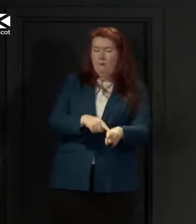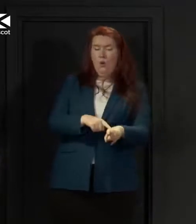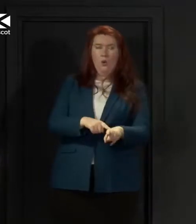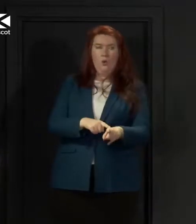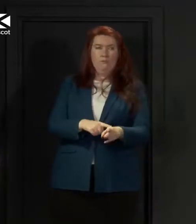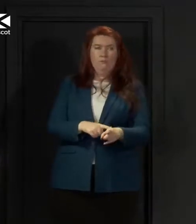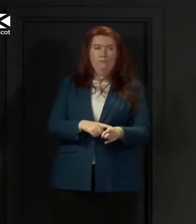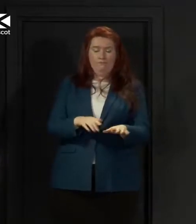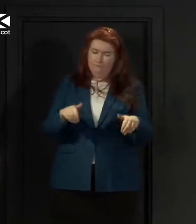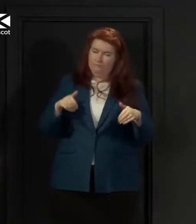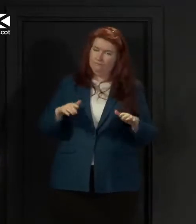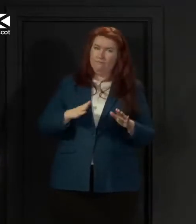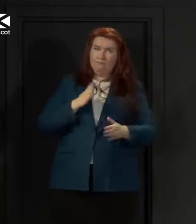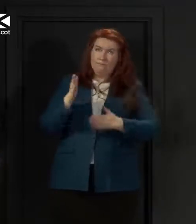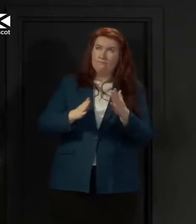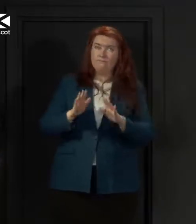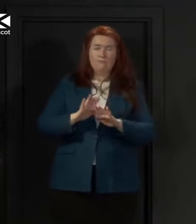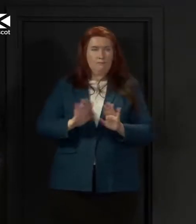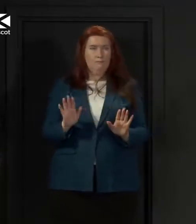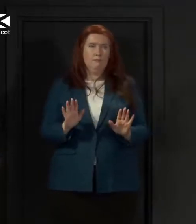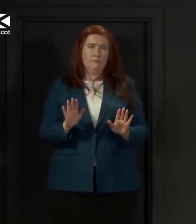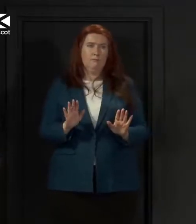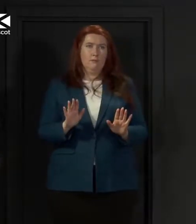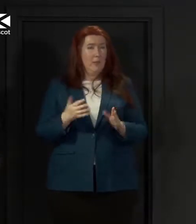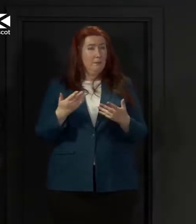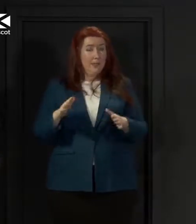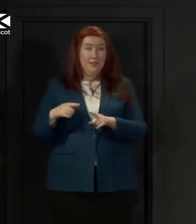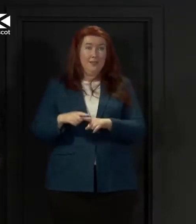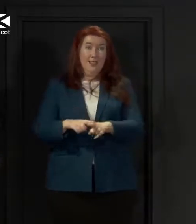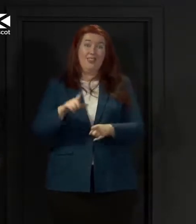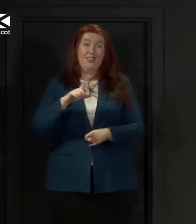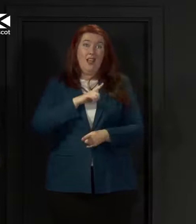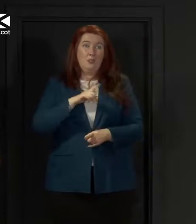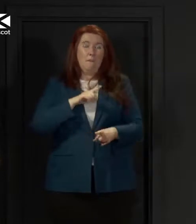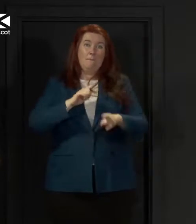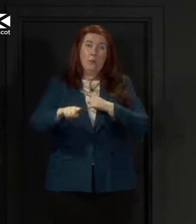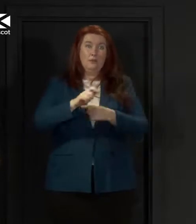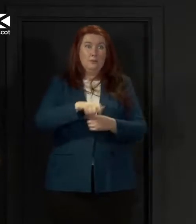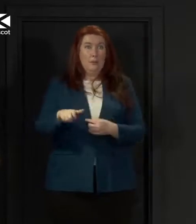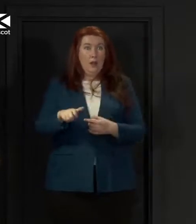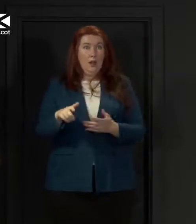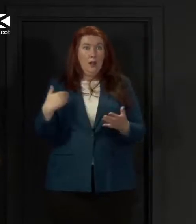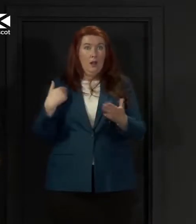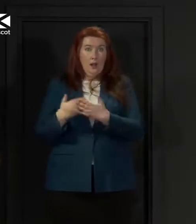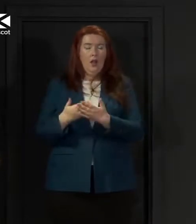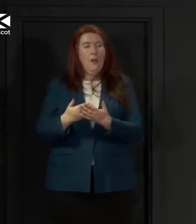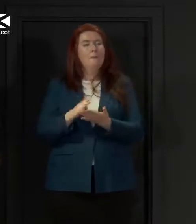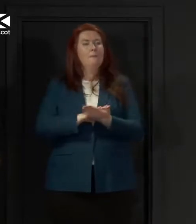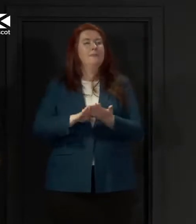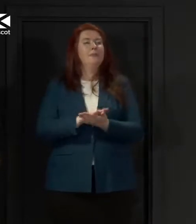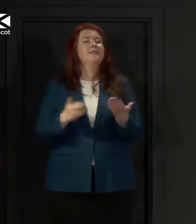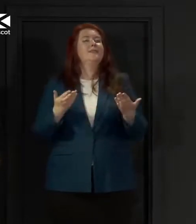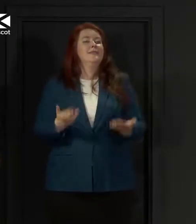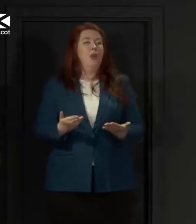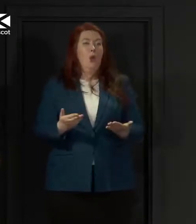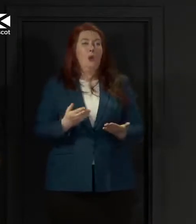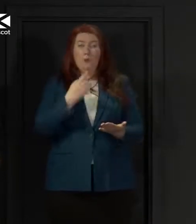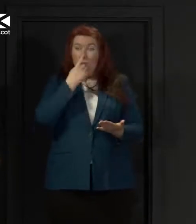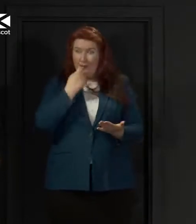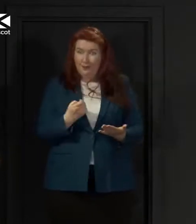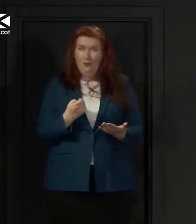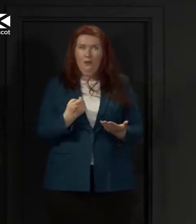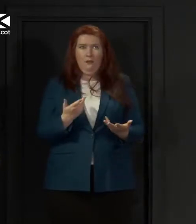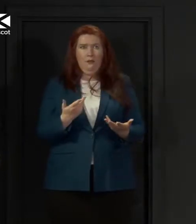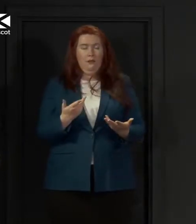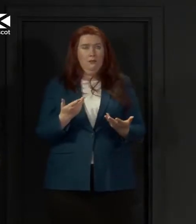throughout this period and it is only because people in Scotland do that that we've been able at all to